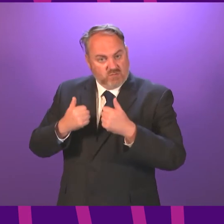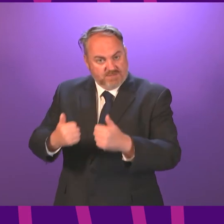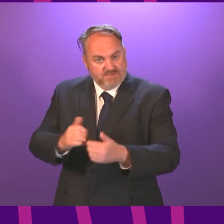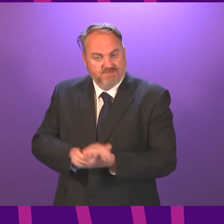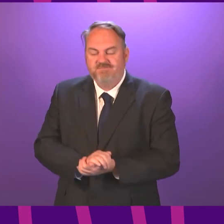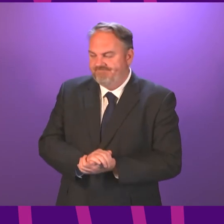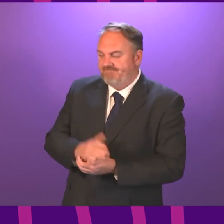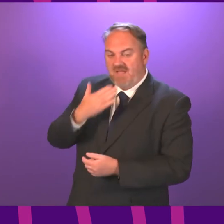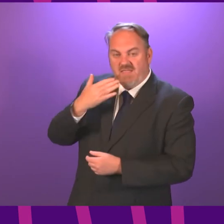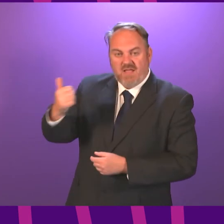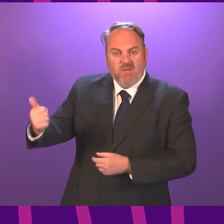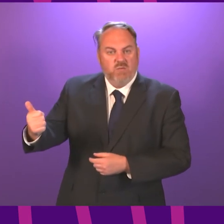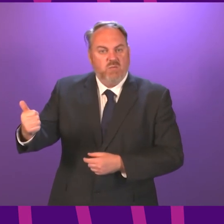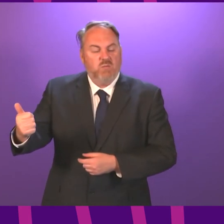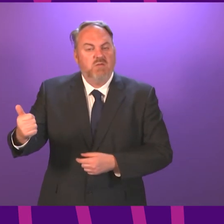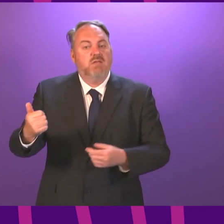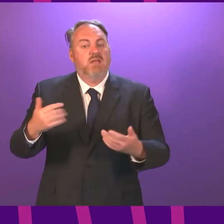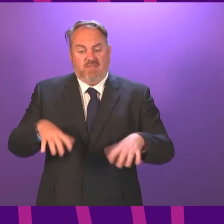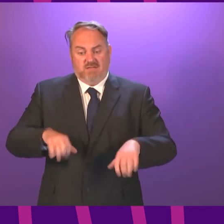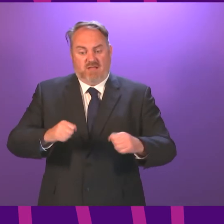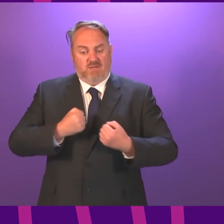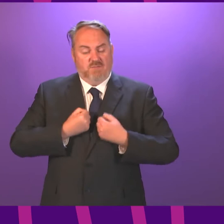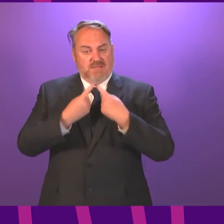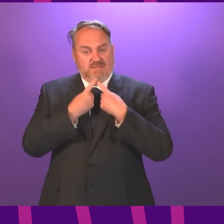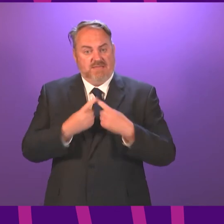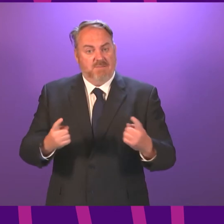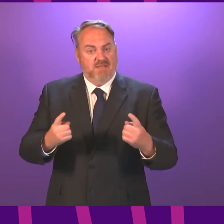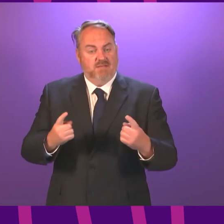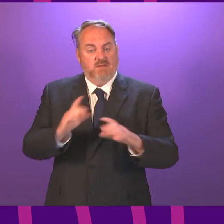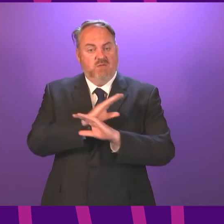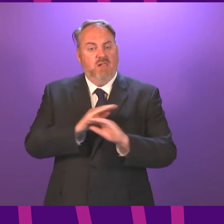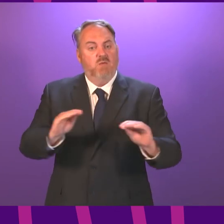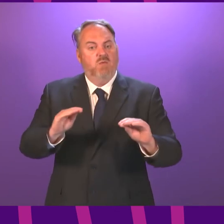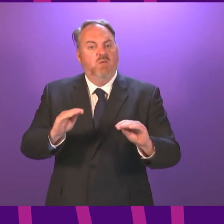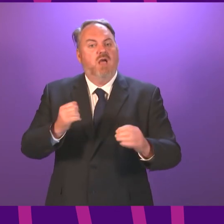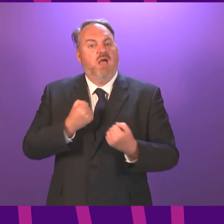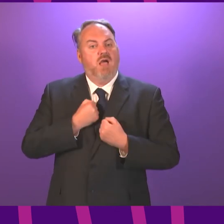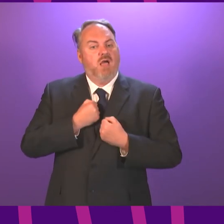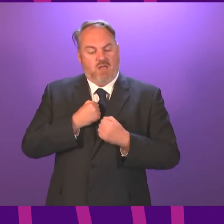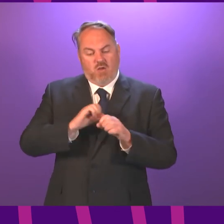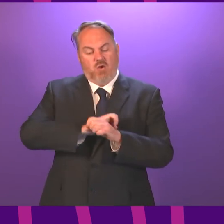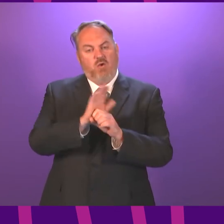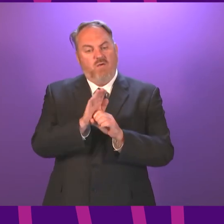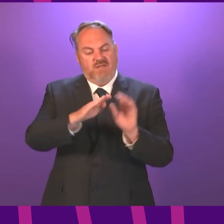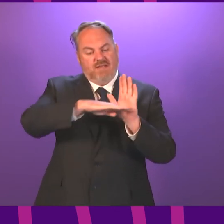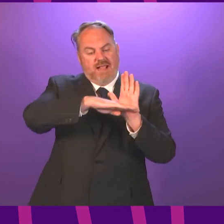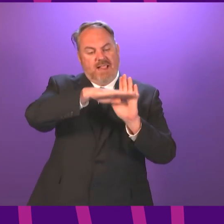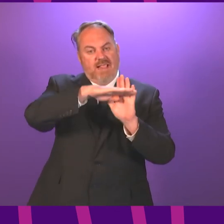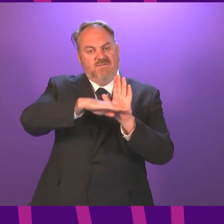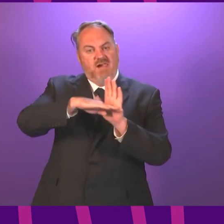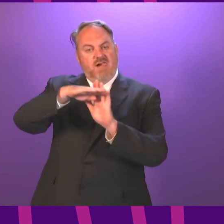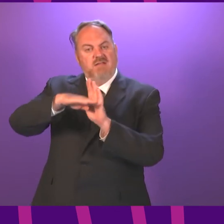Thanks, Presidenting Officer. At the outset of the statement today, I can confirm that there will be no immediate changes to the COVID levels of protection